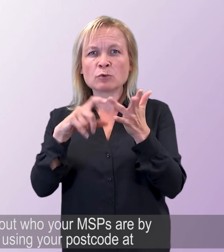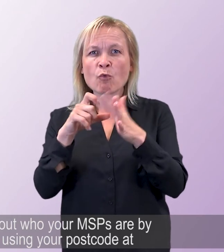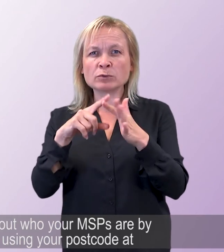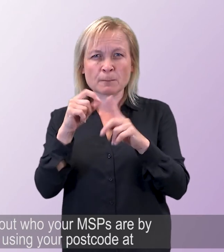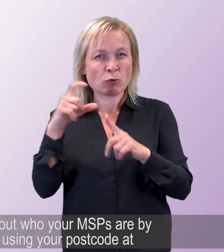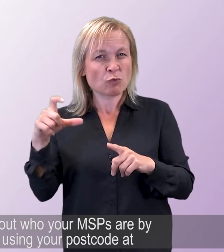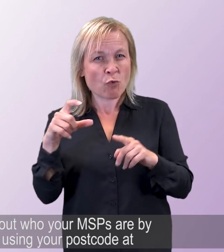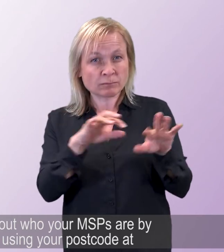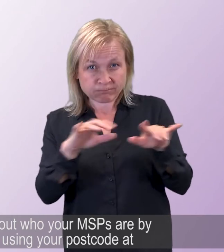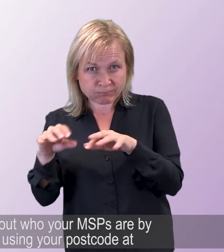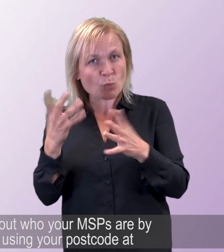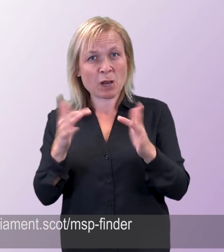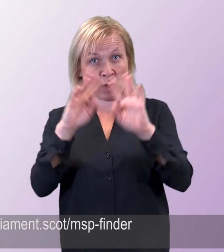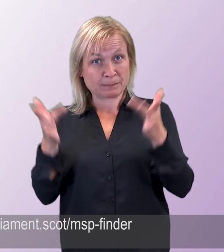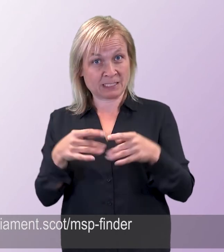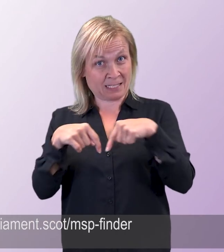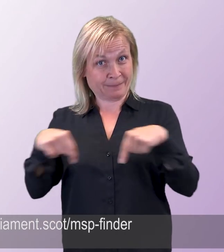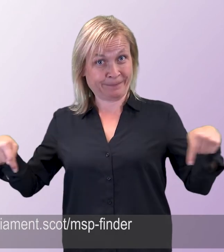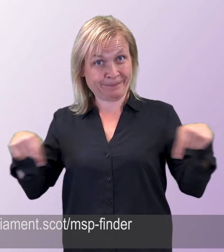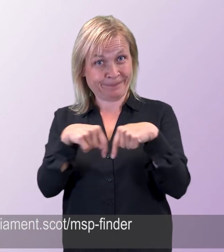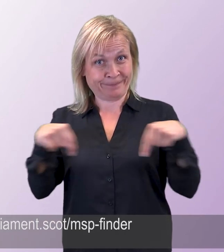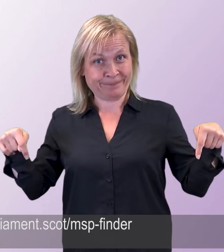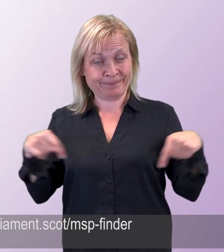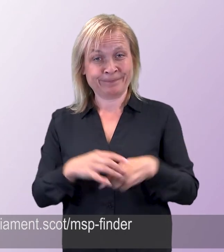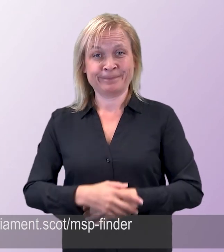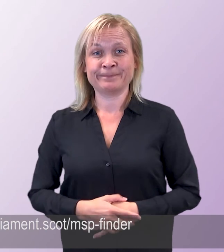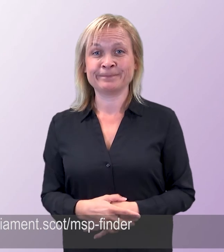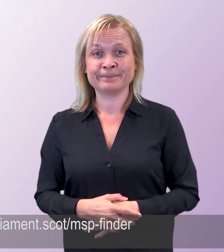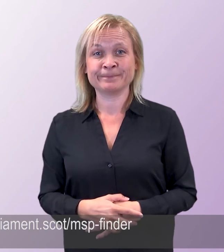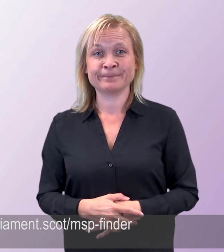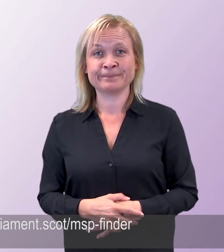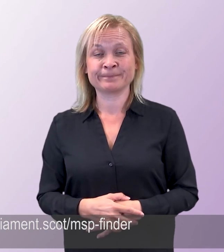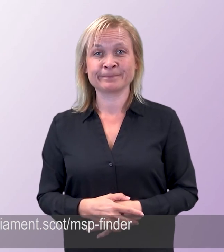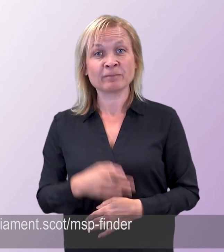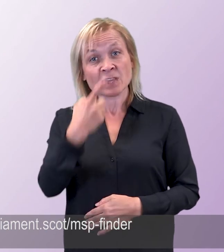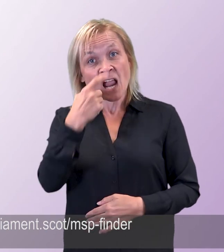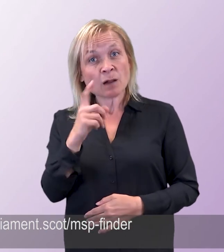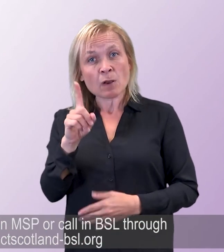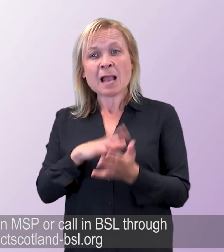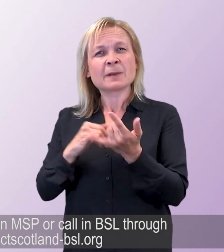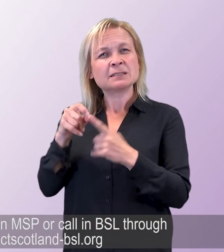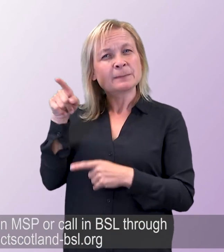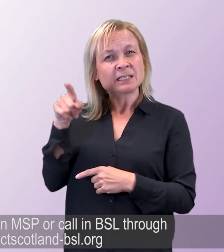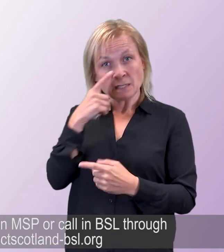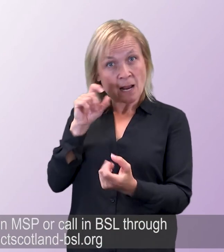forward slash MSP dash finder. You can email an MSP or call in BSL through